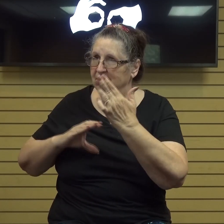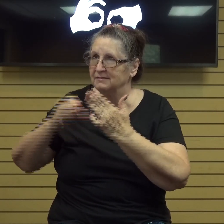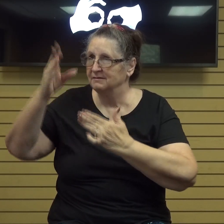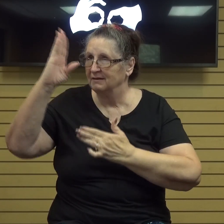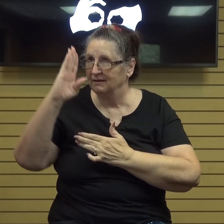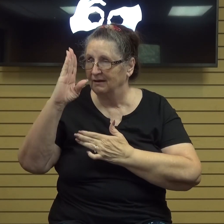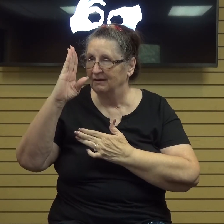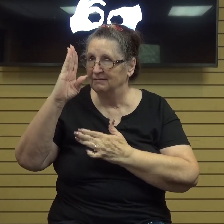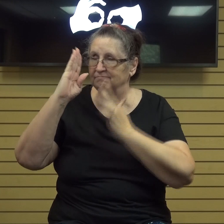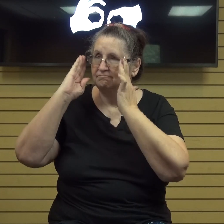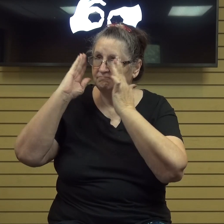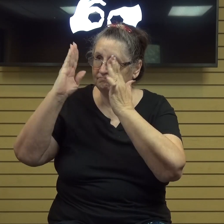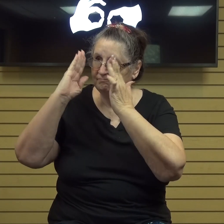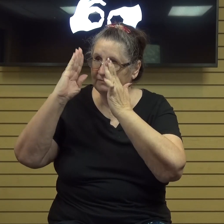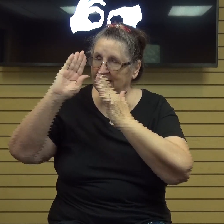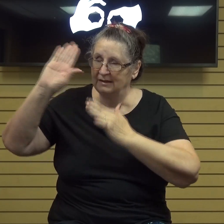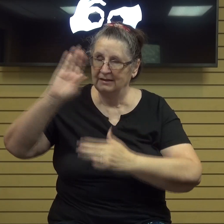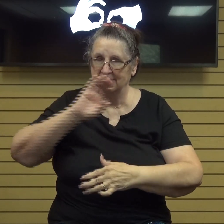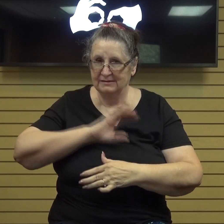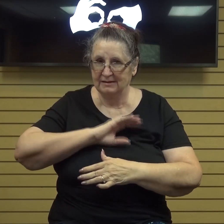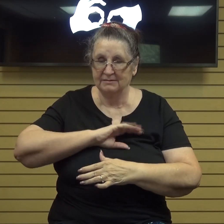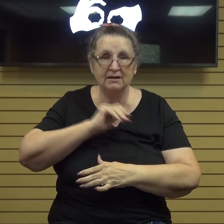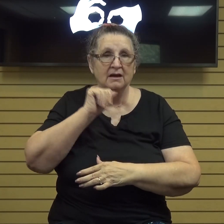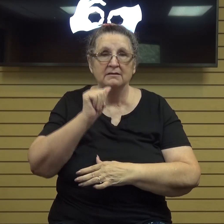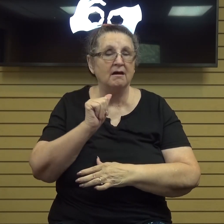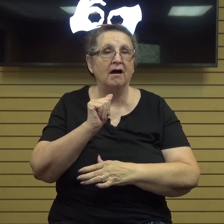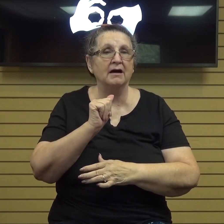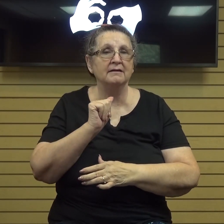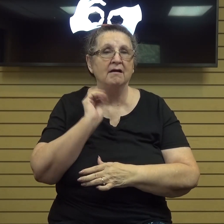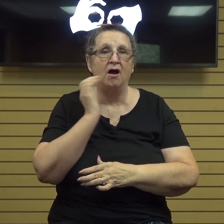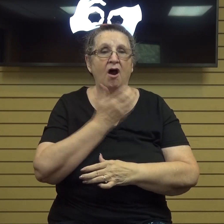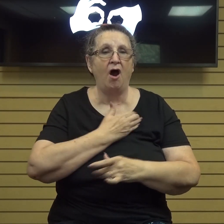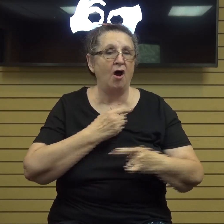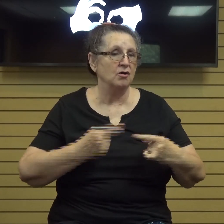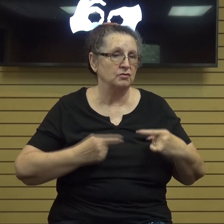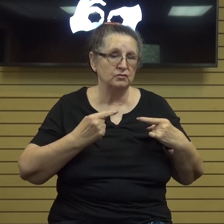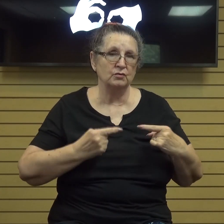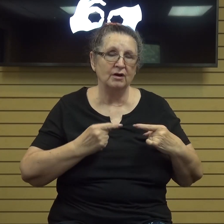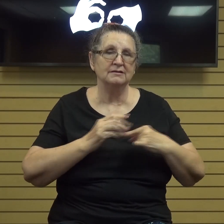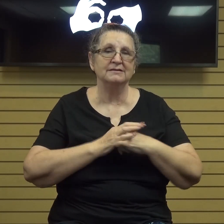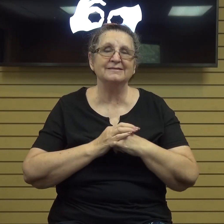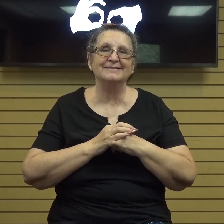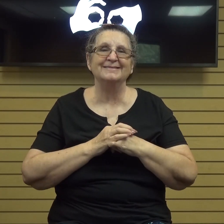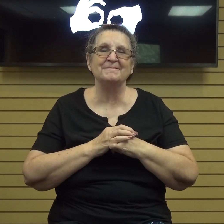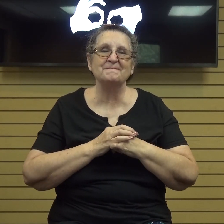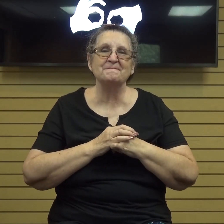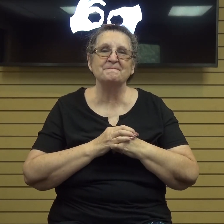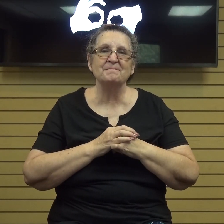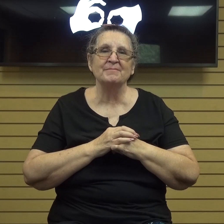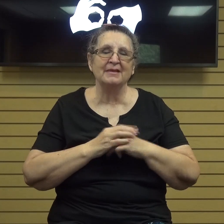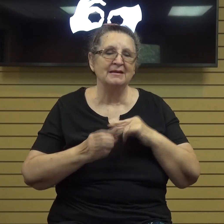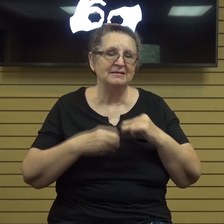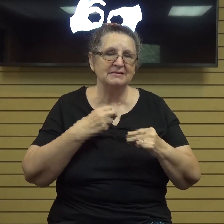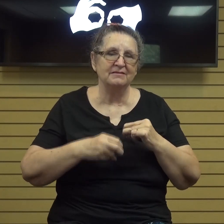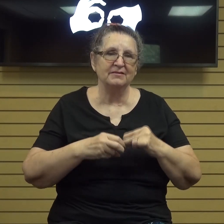and and his attributes rather than on our struggles and um the difficult times that we're having